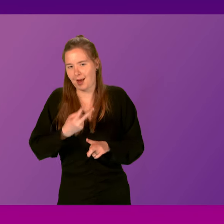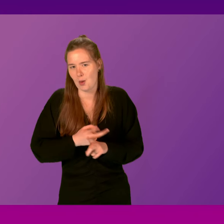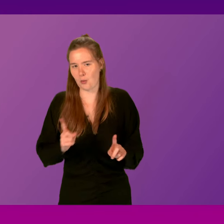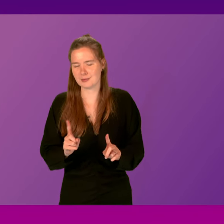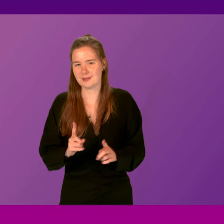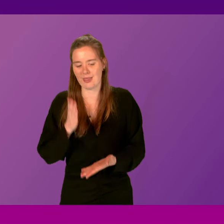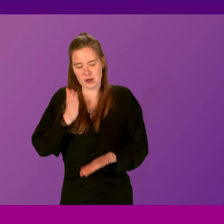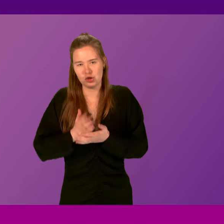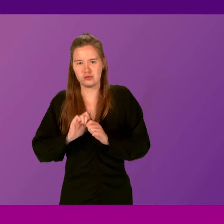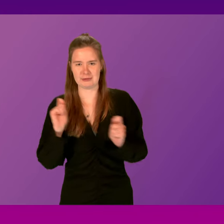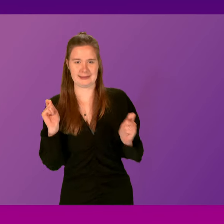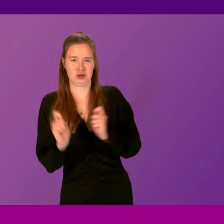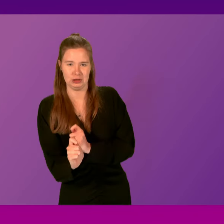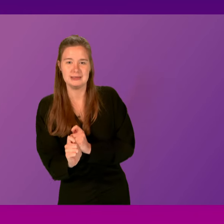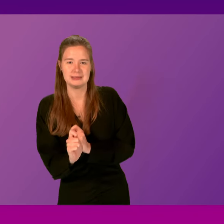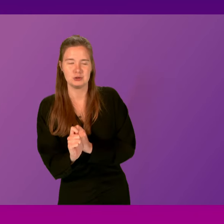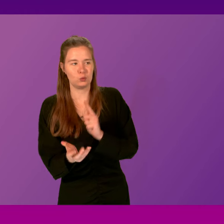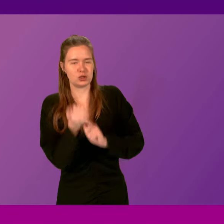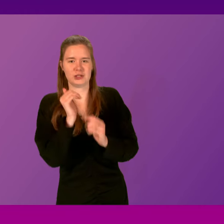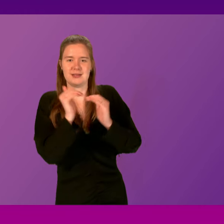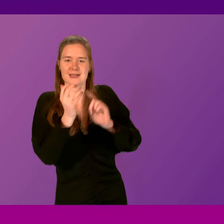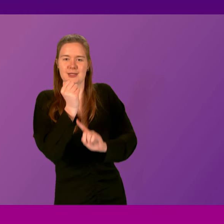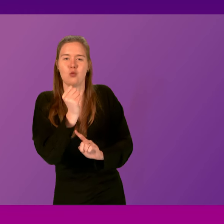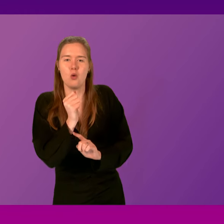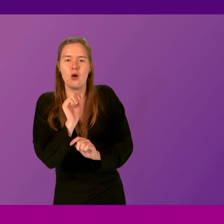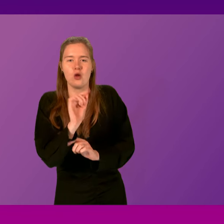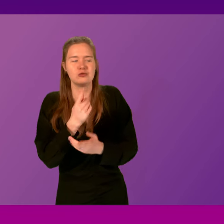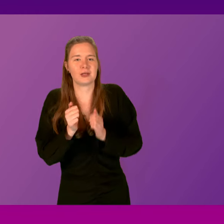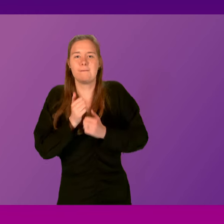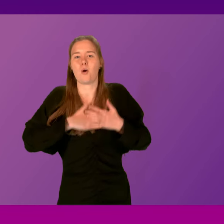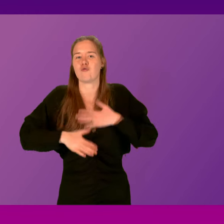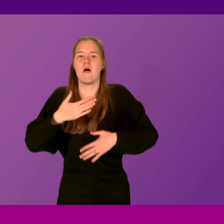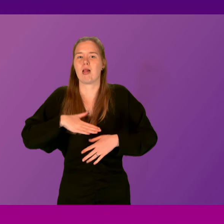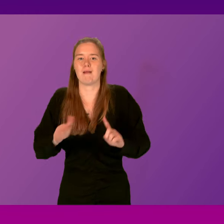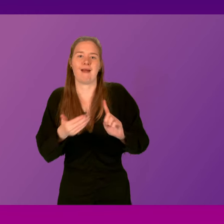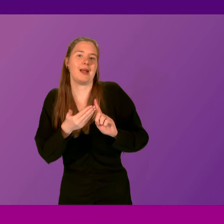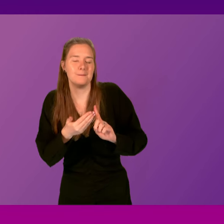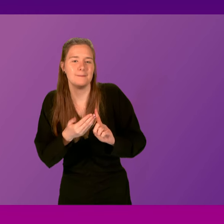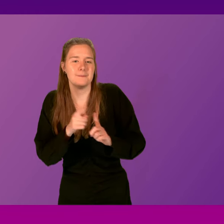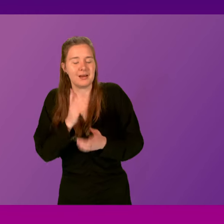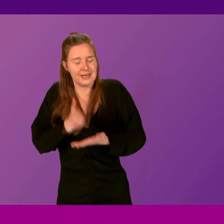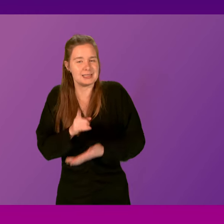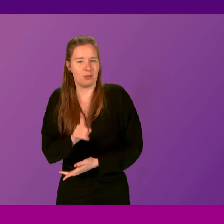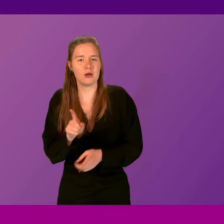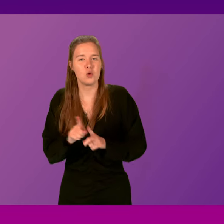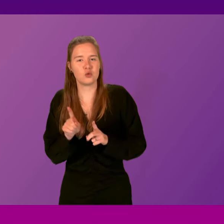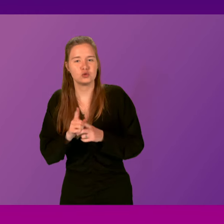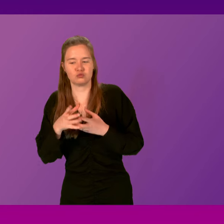record that the just transition to net zero is not just a moral imperative of that, of course, it absolutely is.